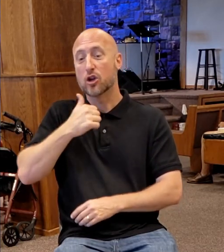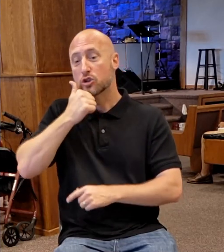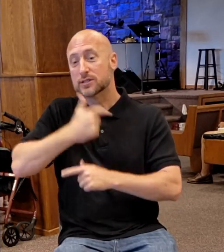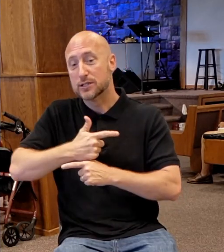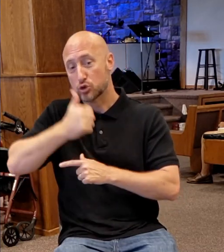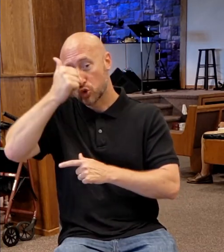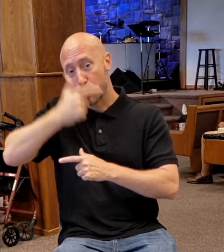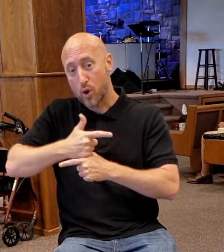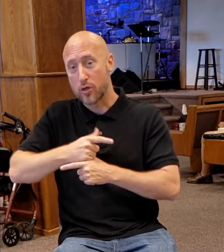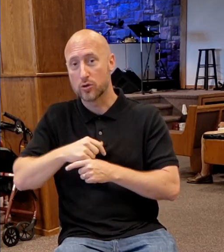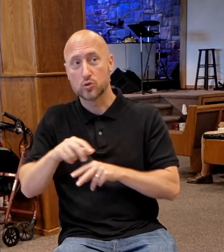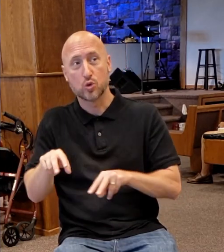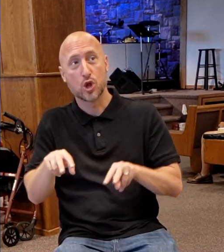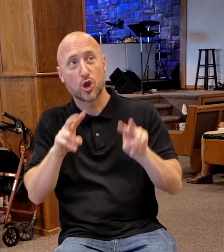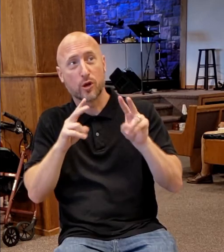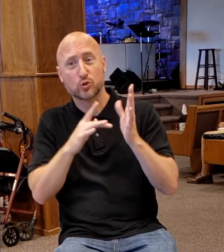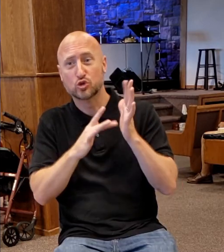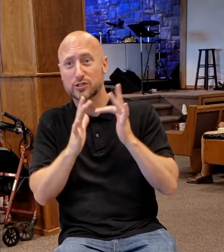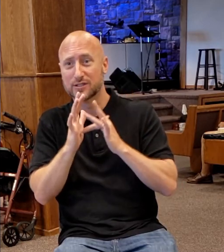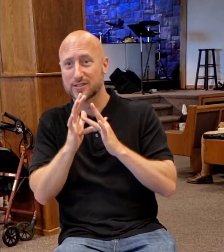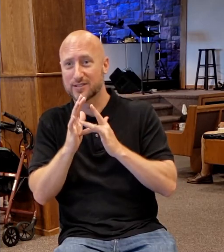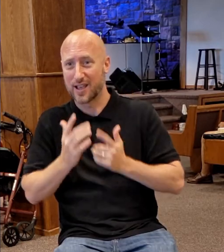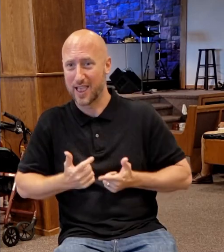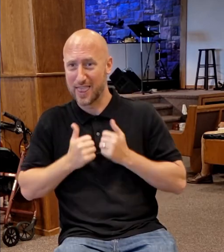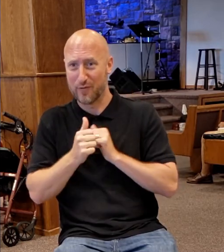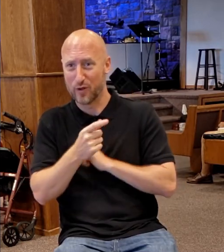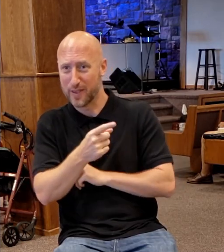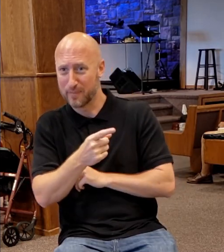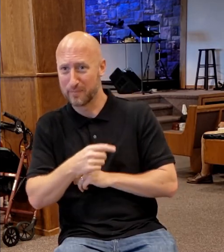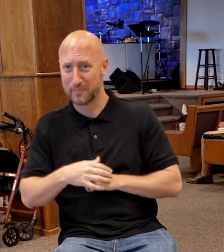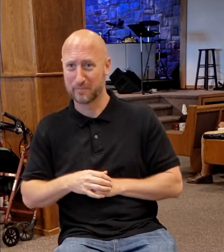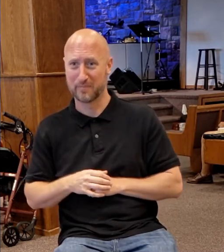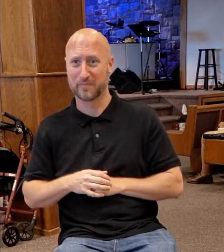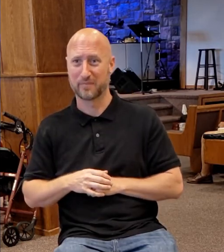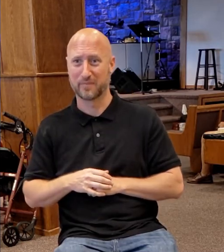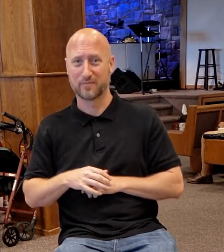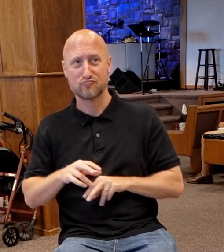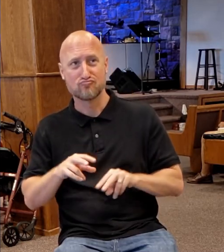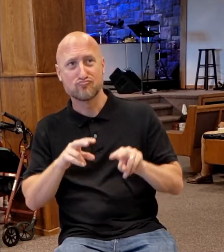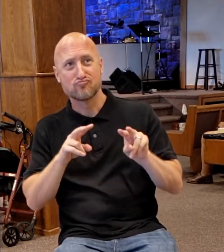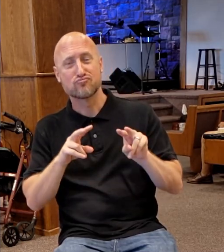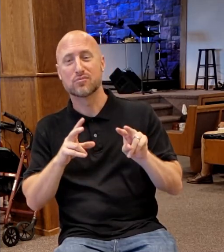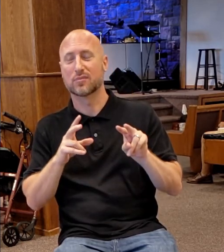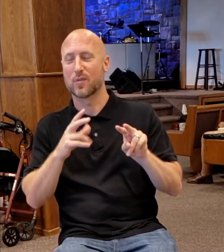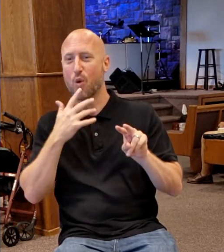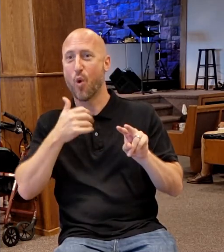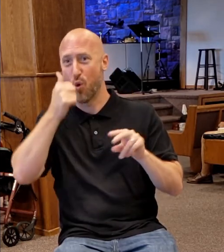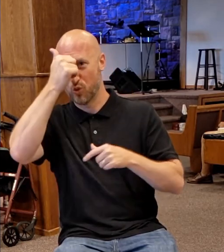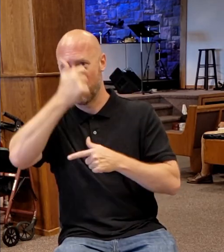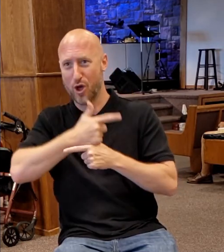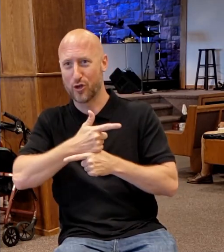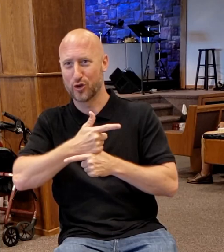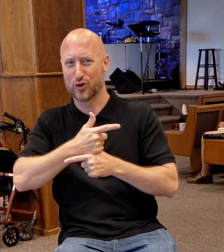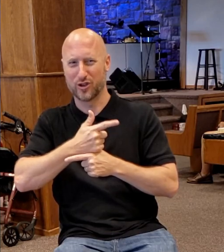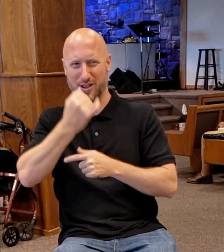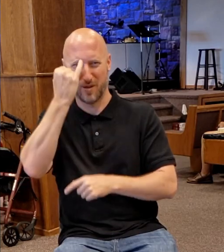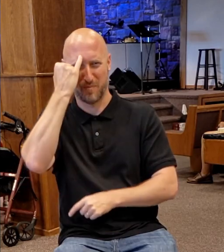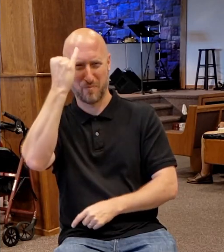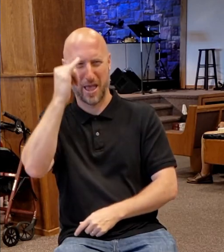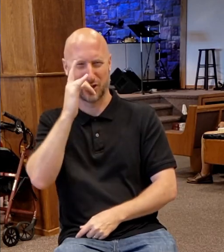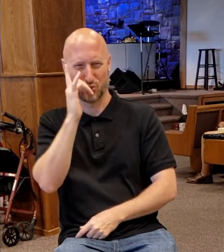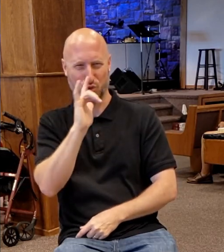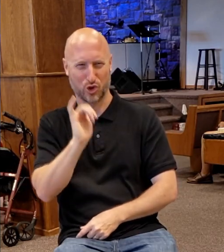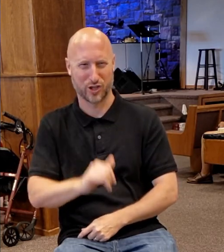for these gals to live in the house of their older brother as Jesus? Imagine what that was like.